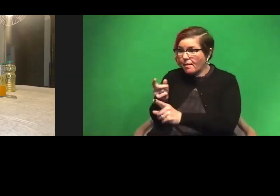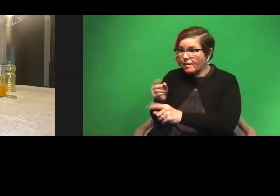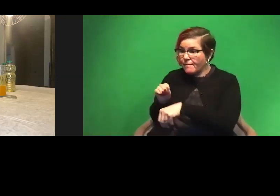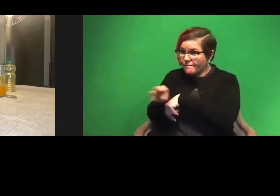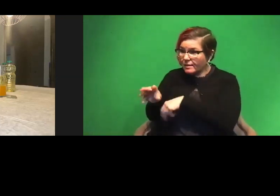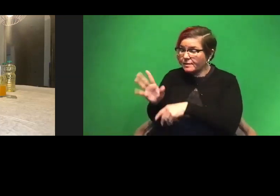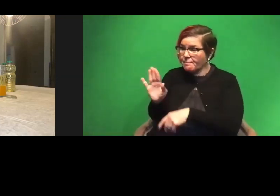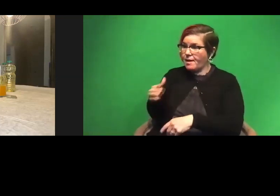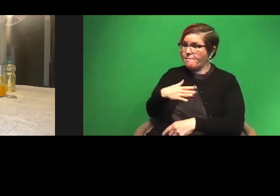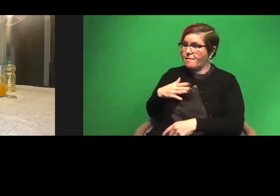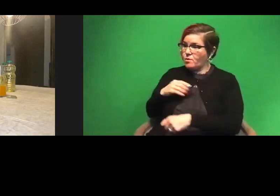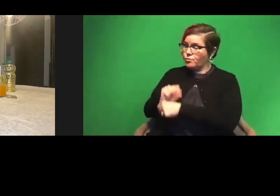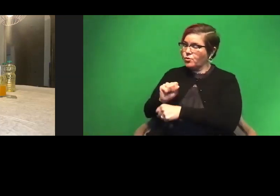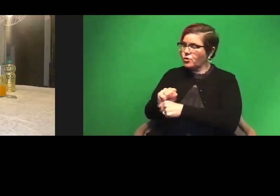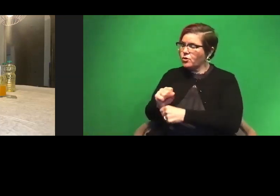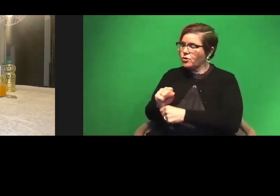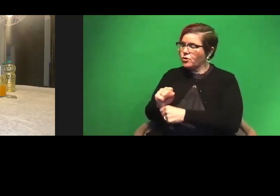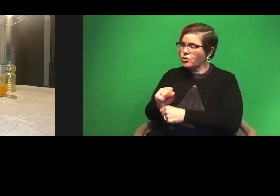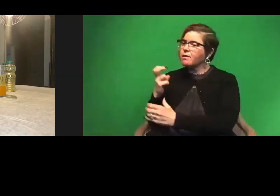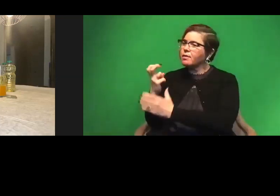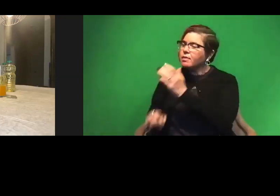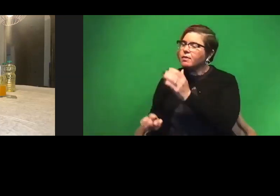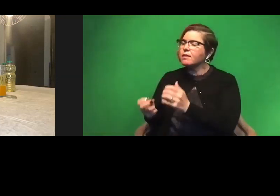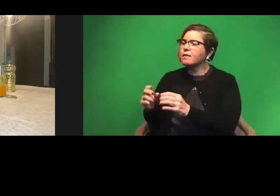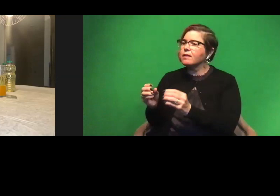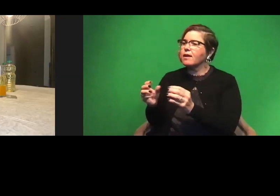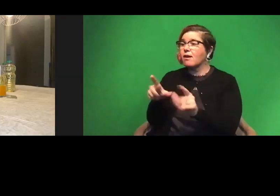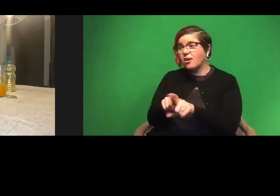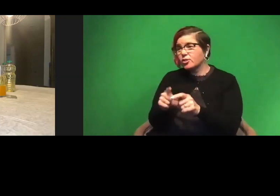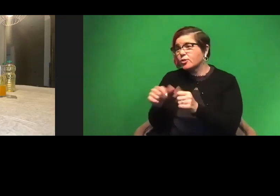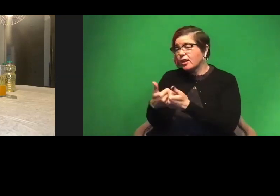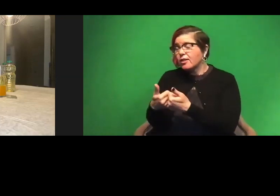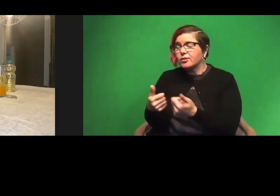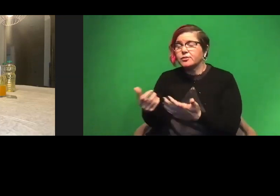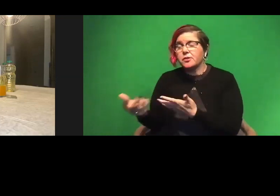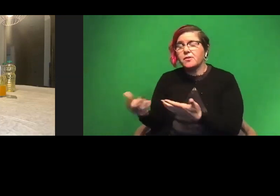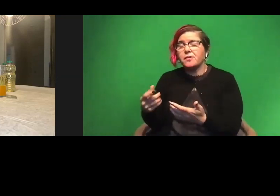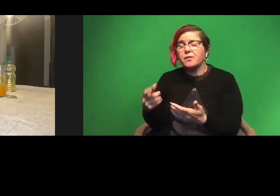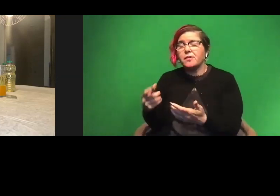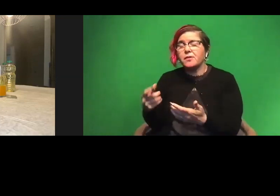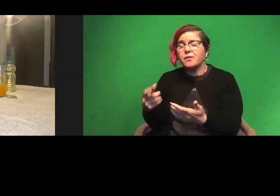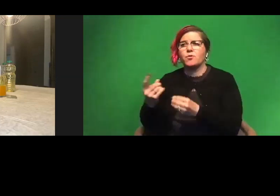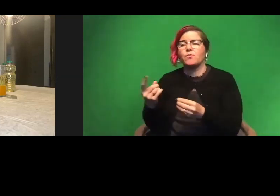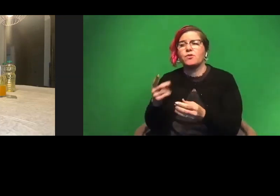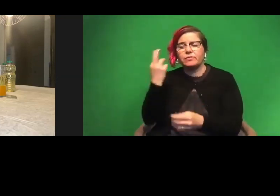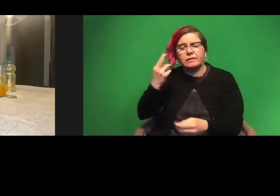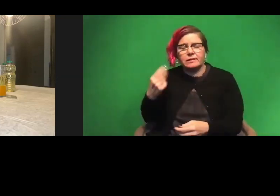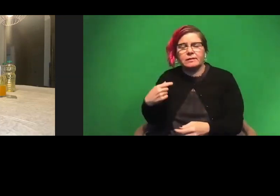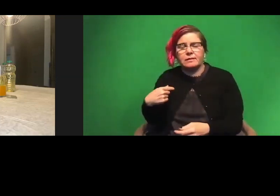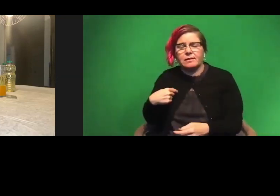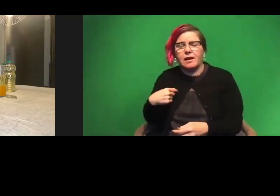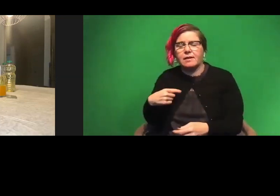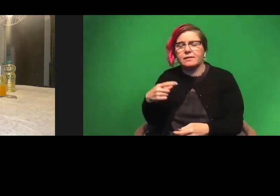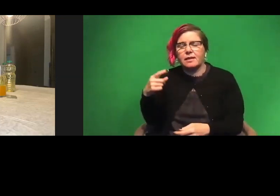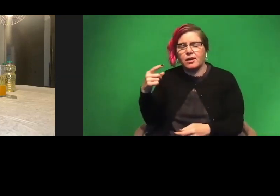made it so much more interesting and so much at the same time for me. So I, I think that is the number one reason why I would say